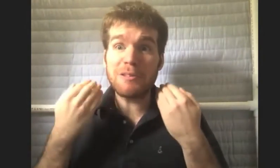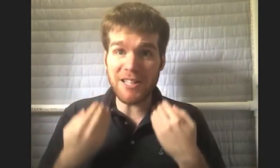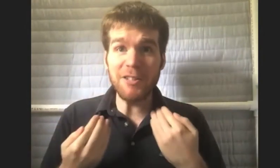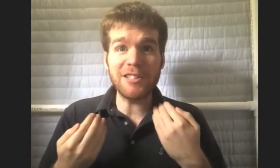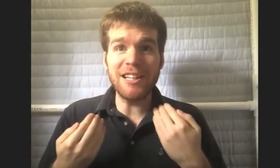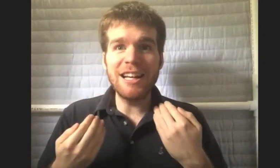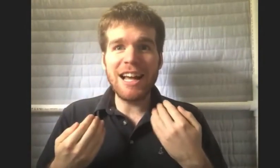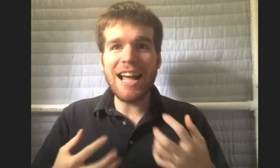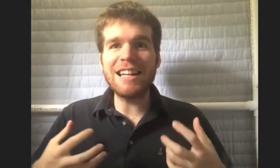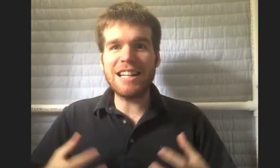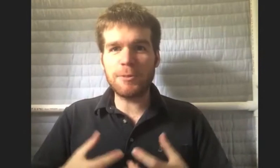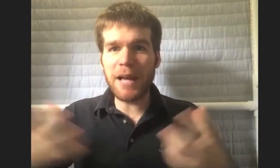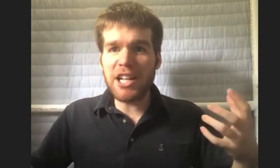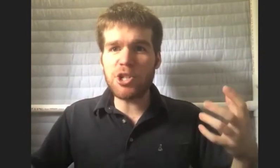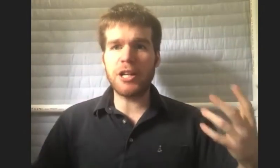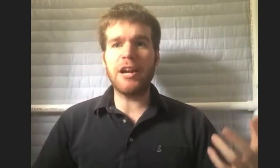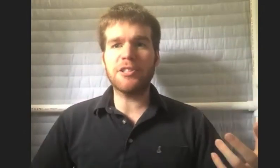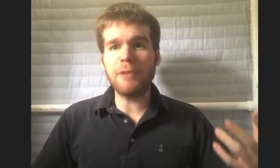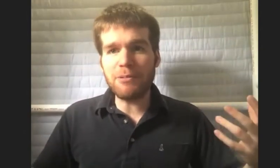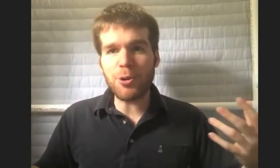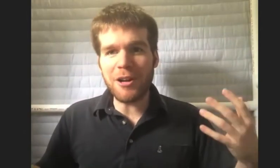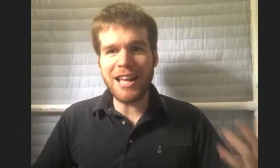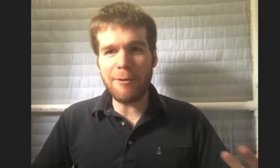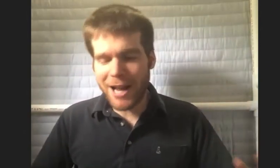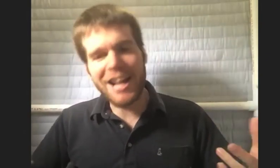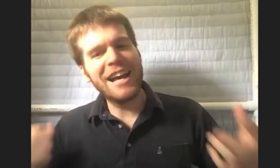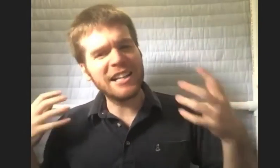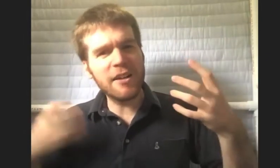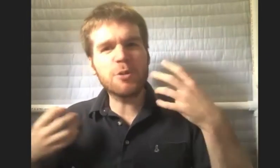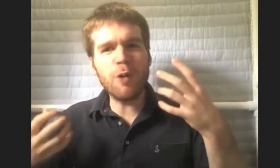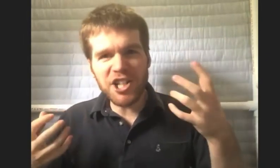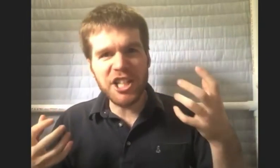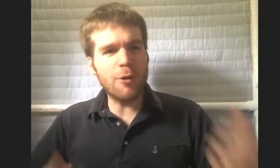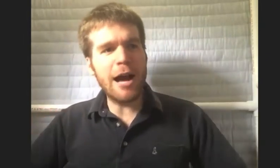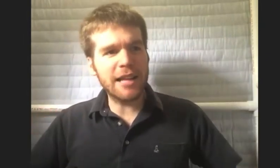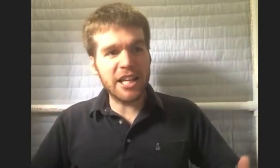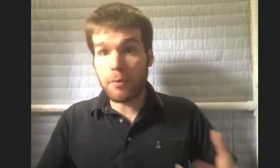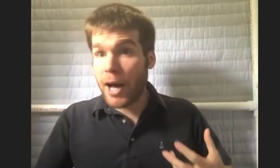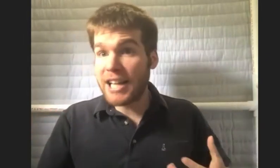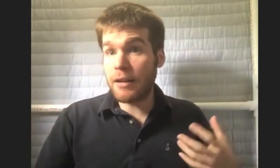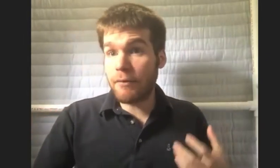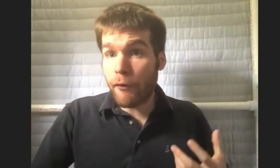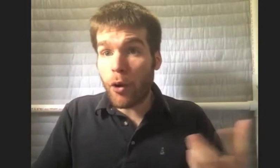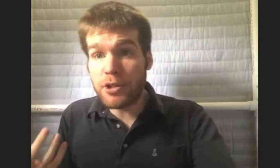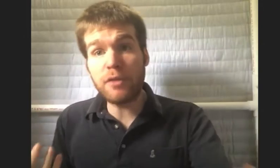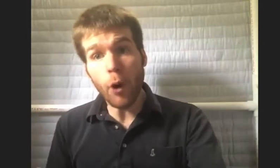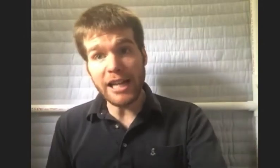muscles, and expand your character repertoire in that way. And I love just watching you, how, like, your body informed your voice.